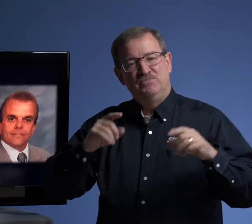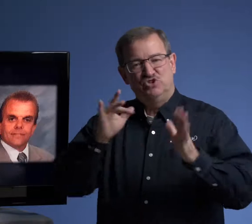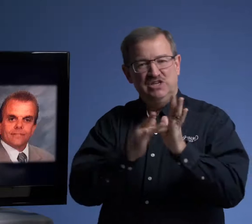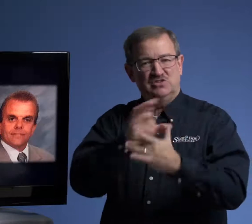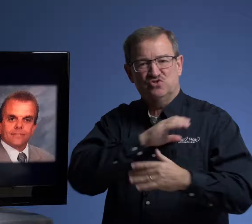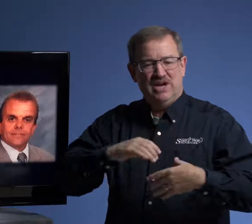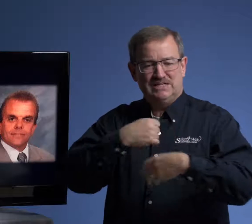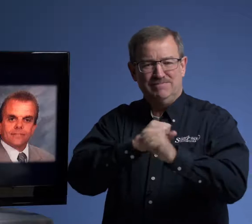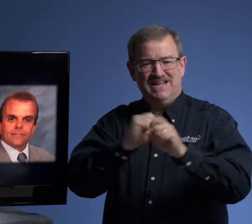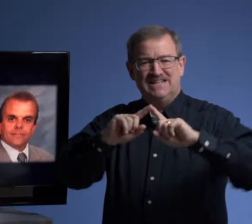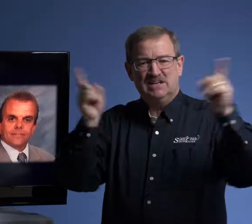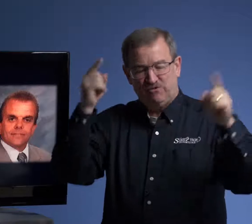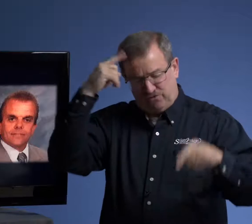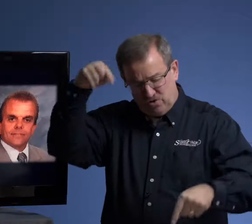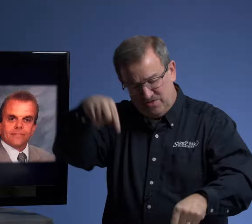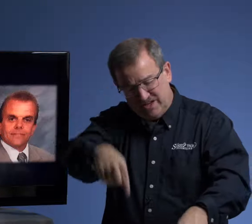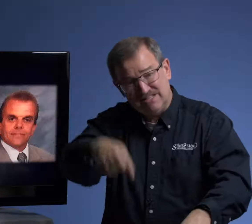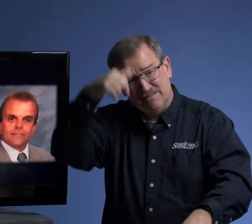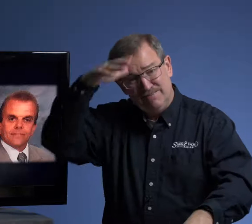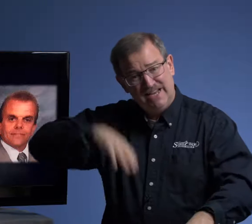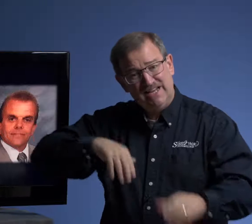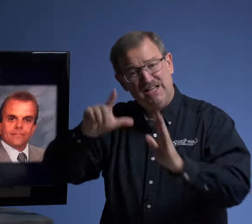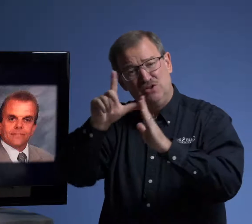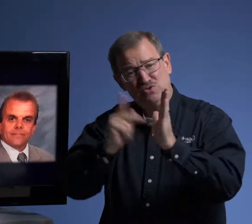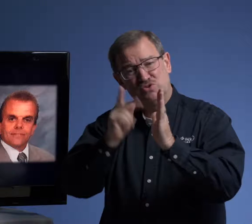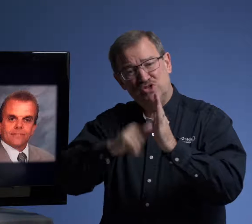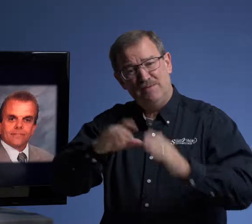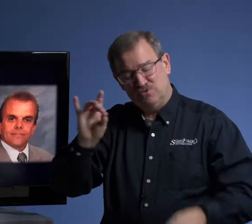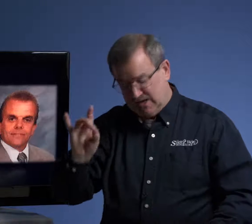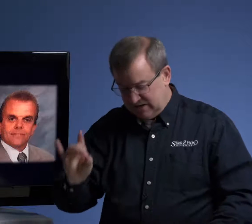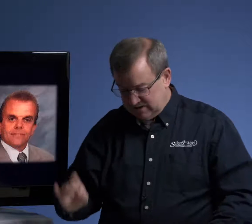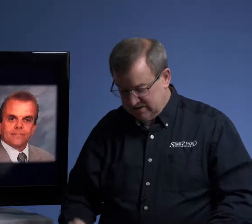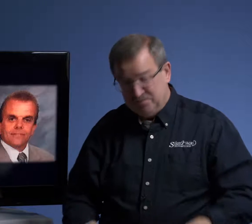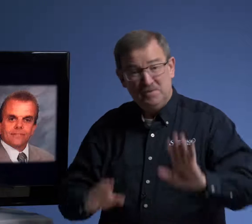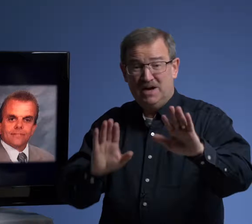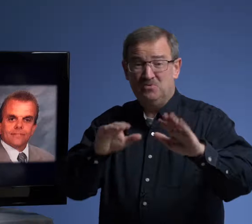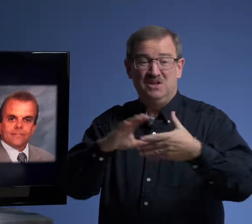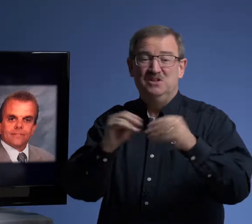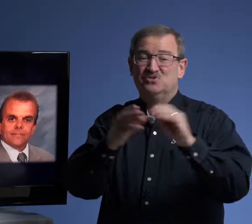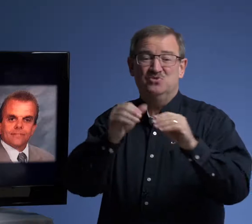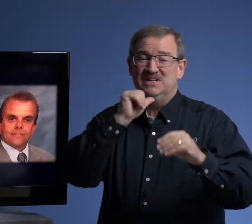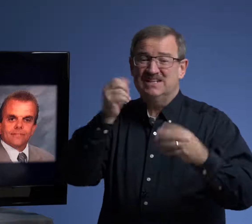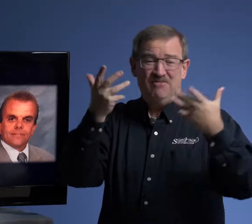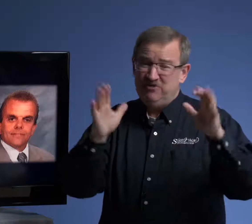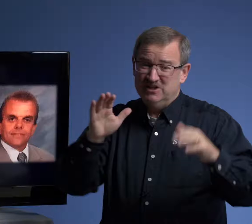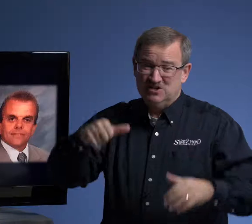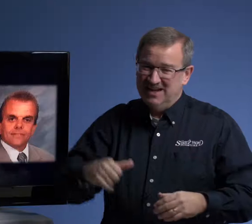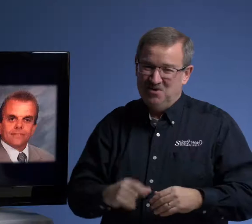Jesus Christ made a difference for this man in Luke chapter 8. By the way, story is not finished yet.